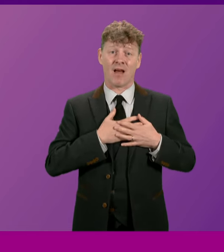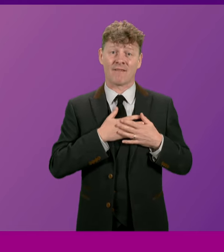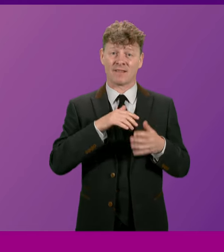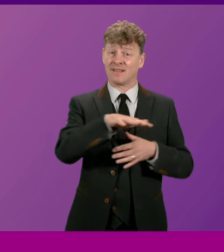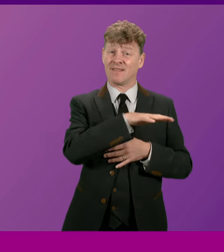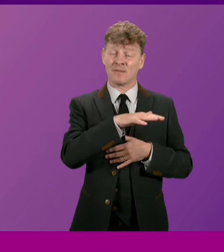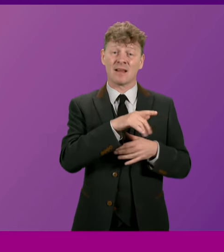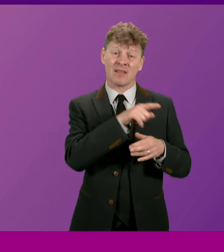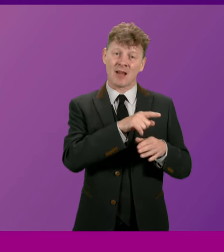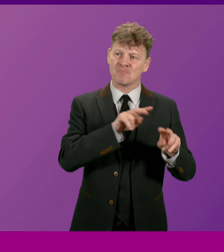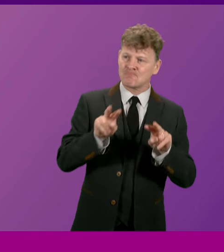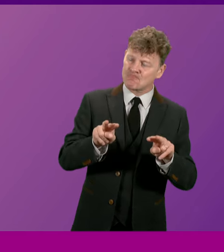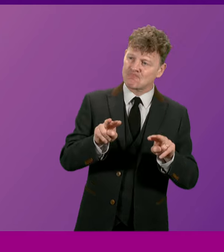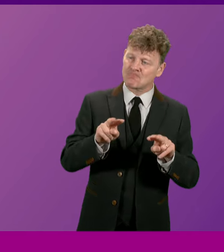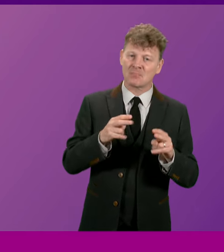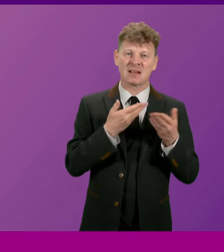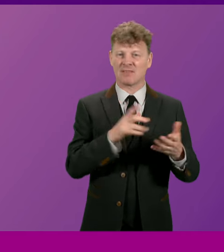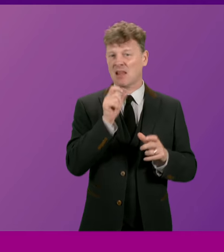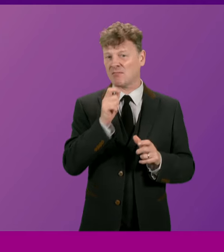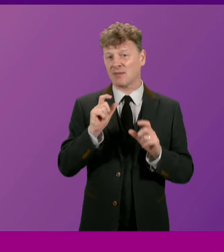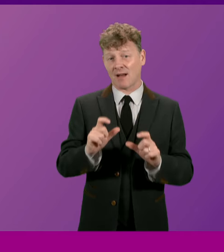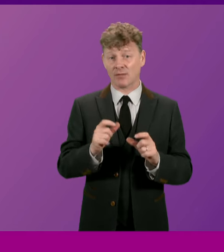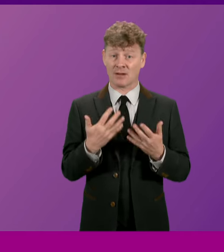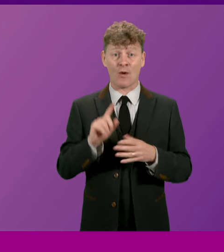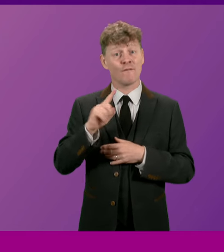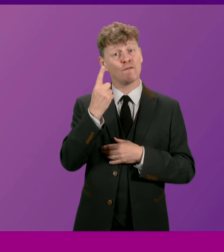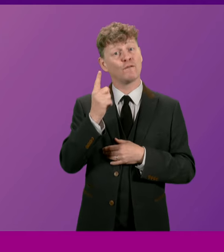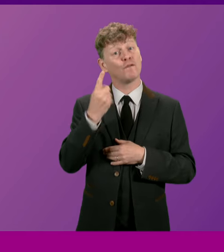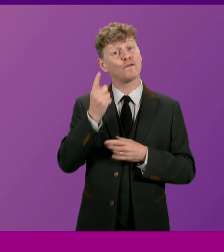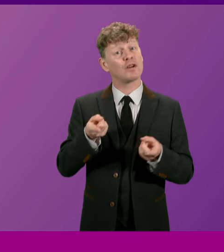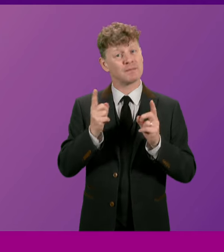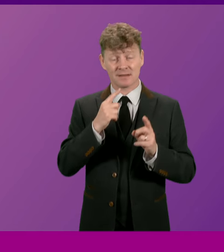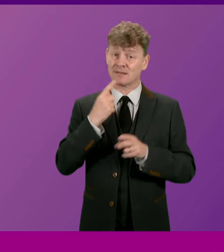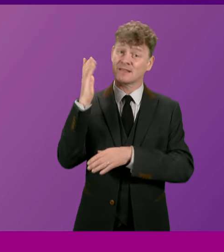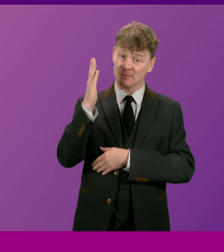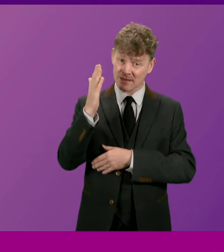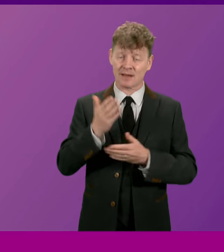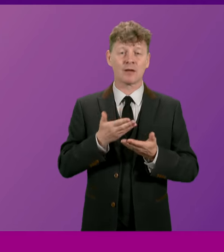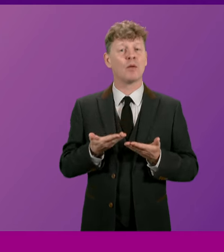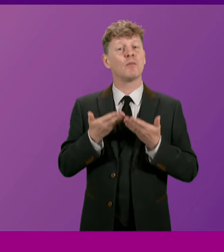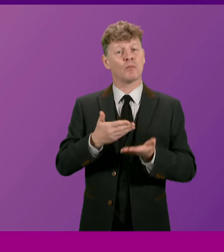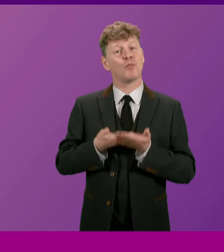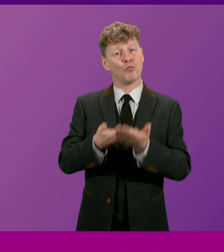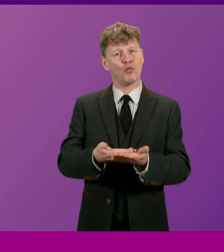thoughts are with you. I call on the First Minister to speak and to move the motion of condolence.